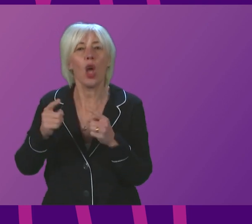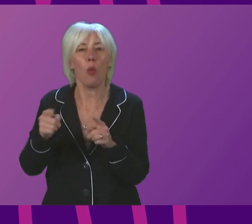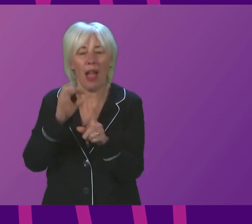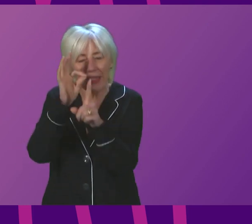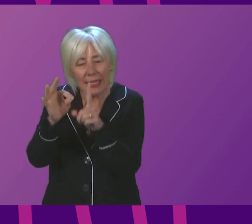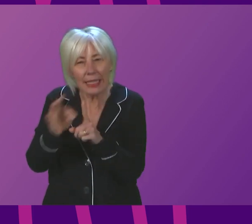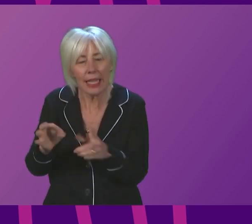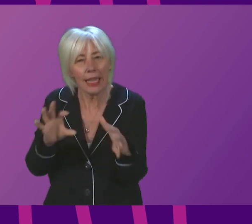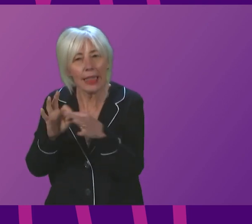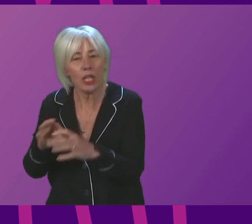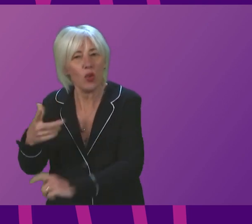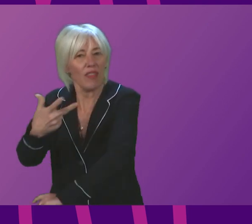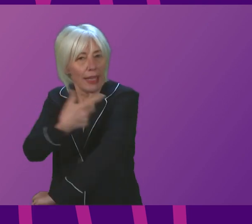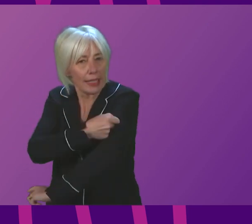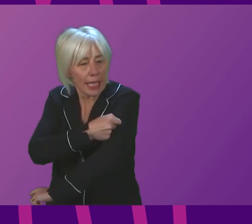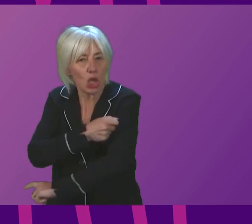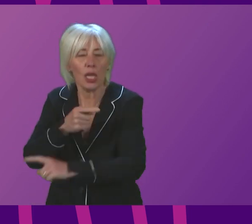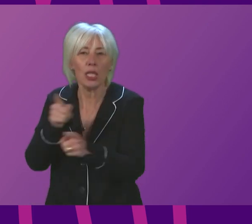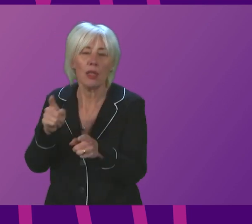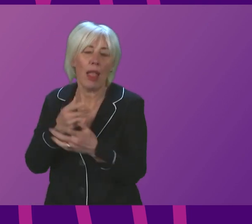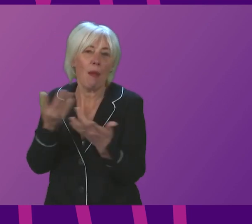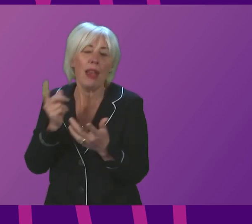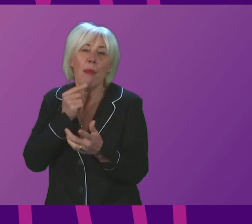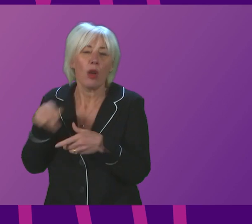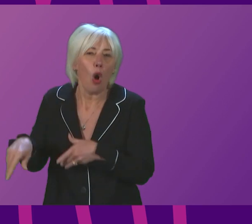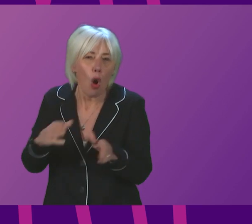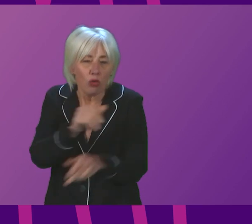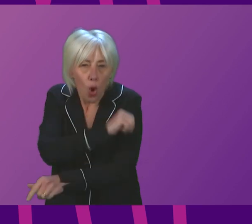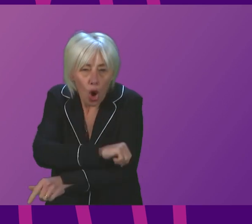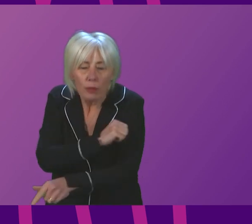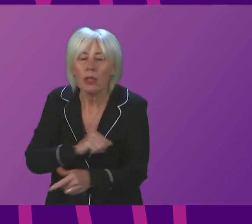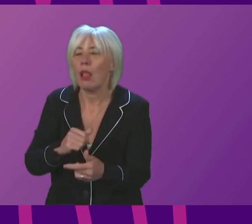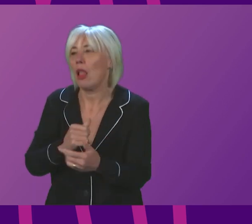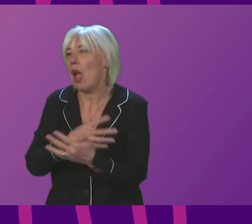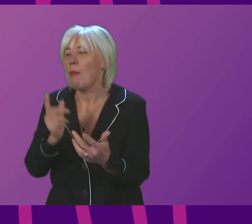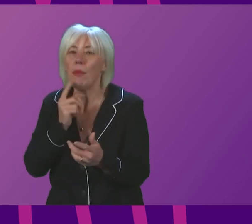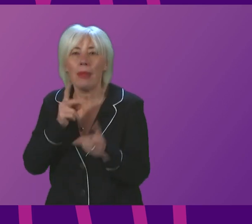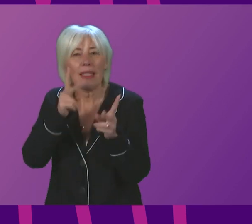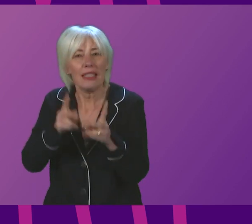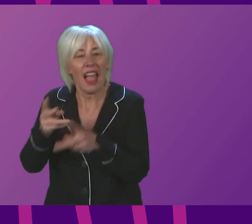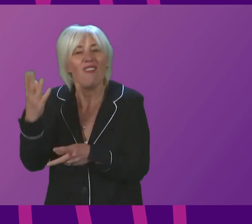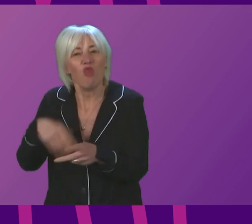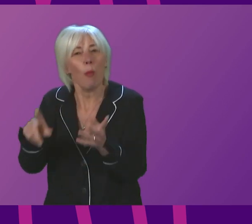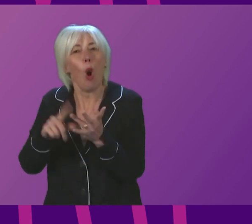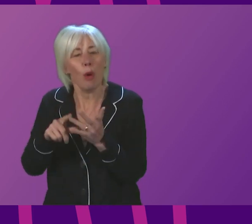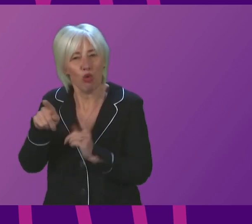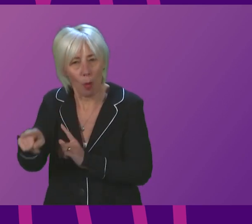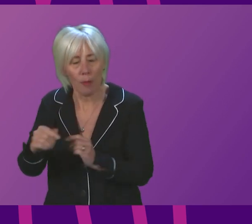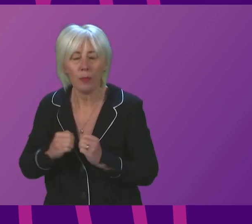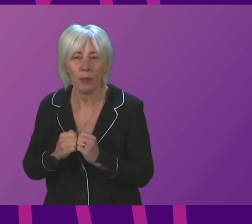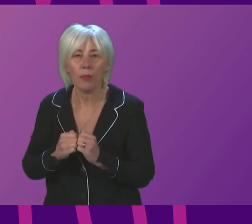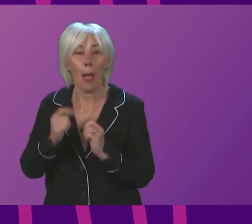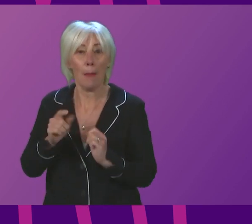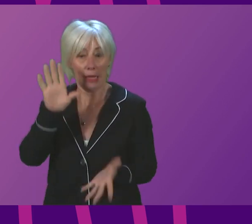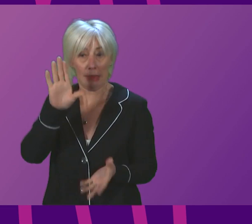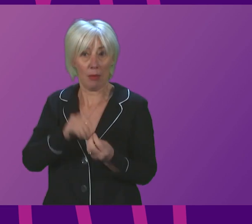the vaccination status of and hospital admissions and deaths associated with Omicron cases. For now, though, let me summarise what we